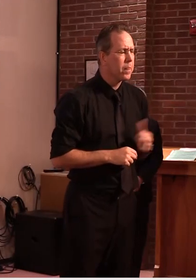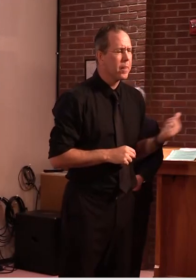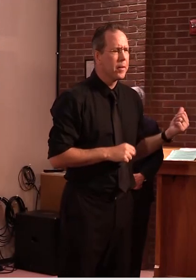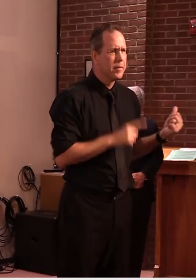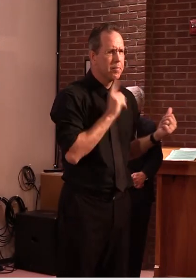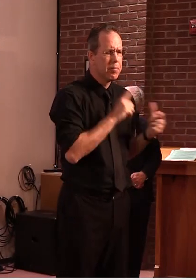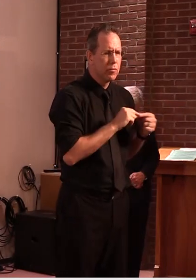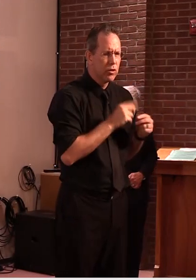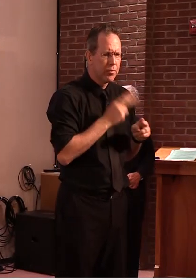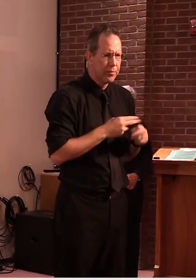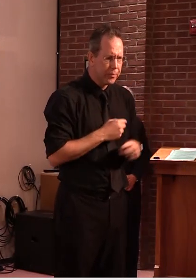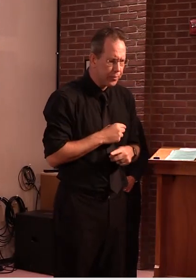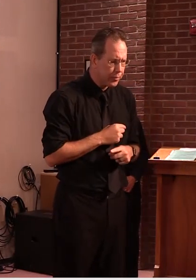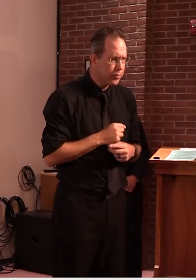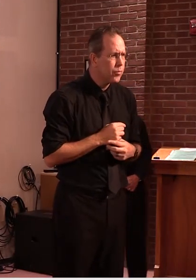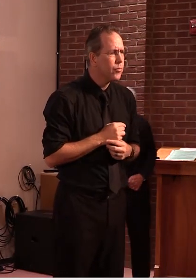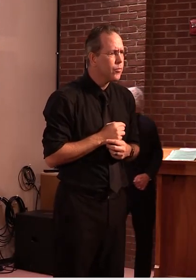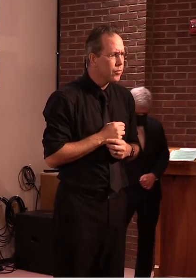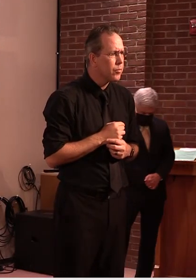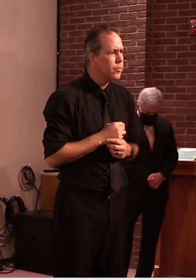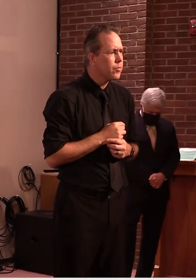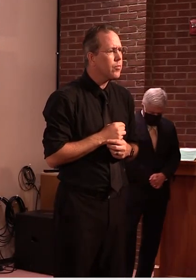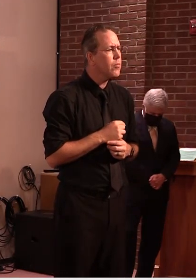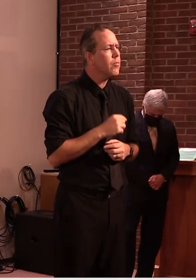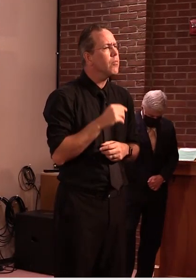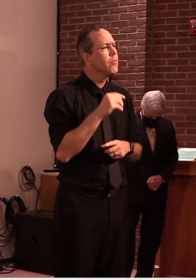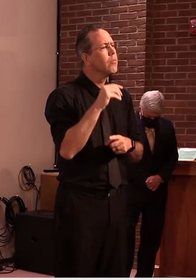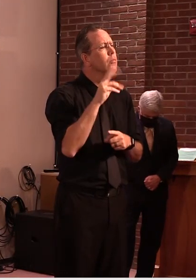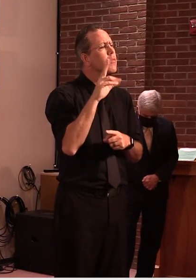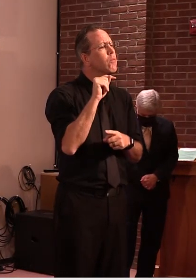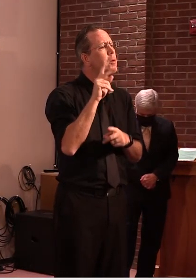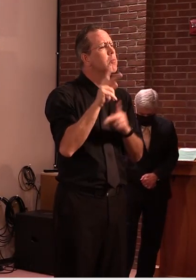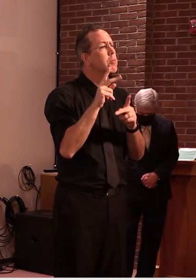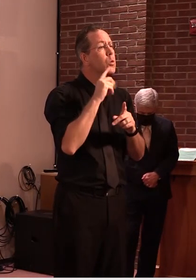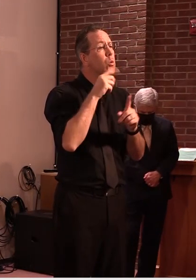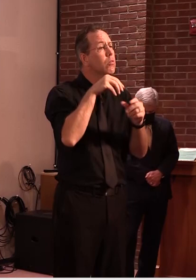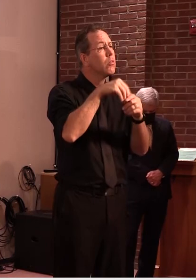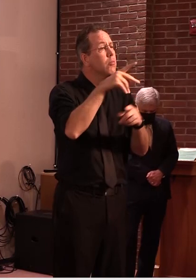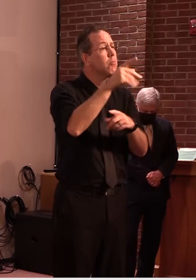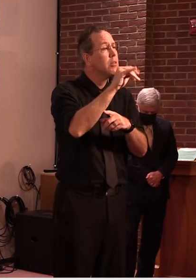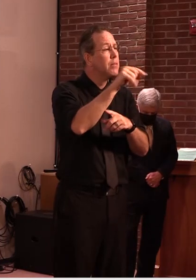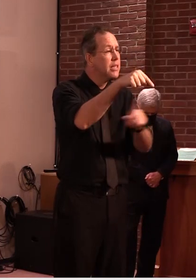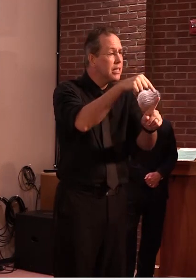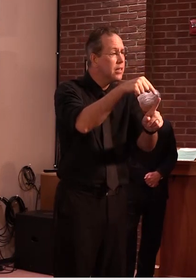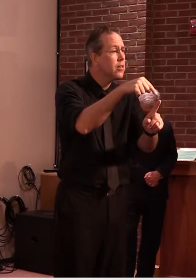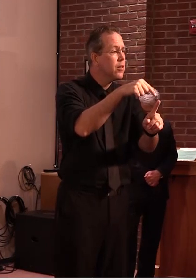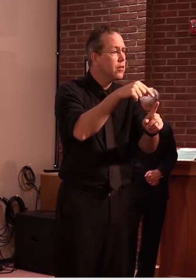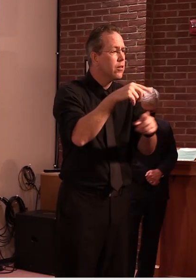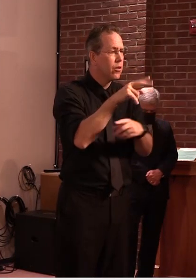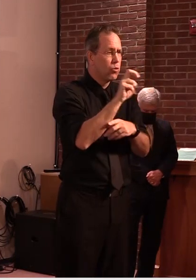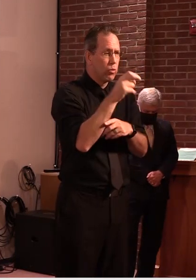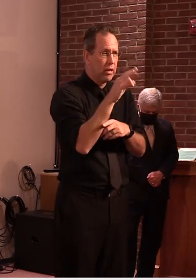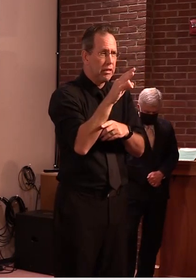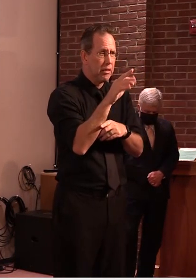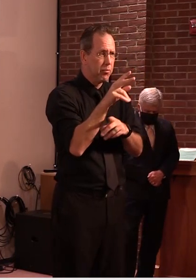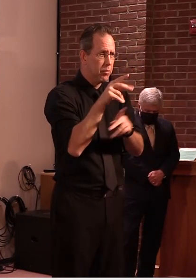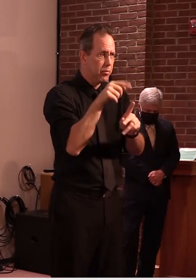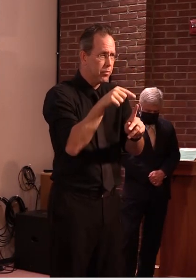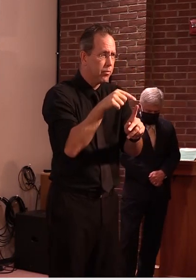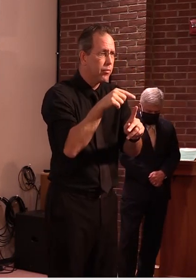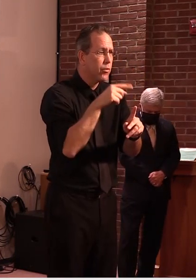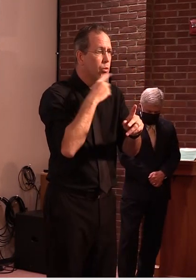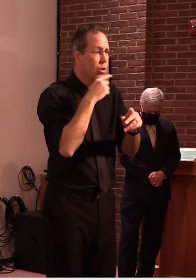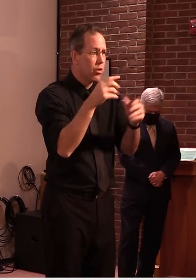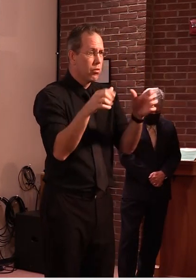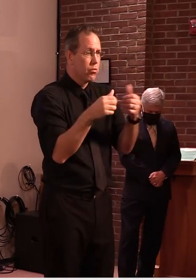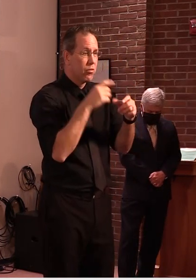219 inmates uh in uh Tallahatchie uh in our custody that we contract with core